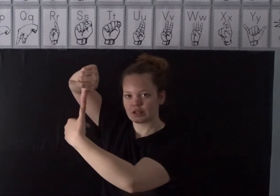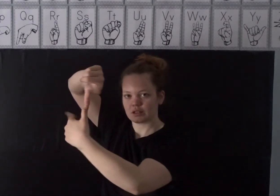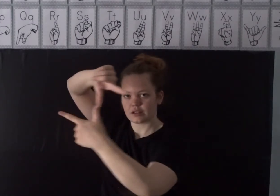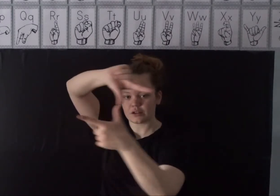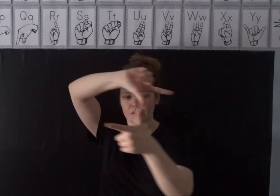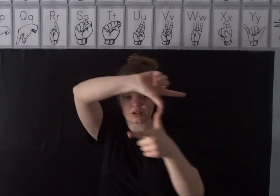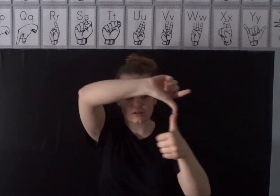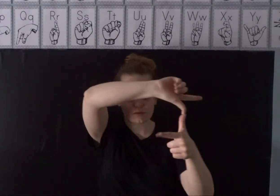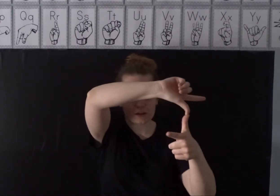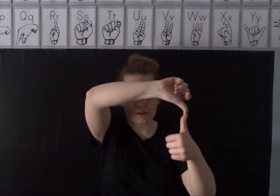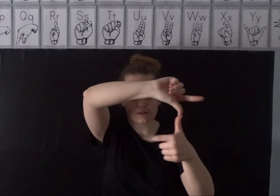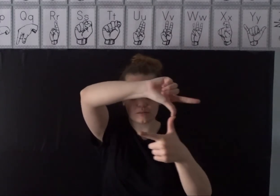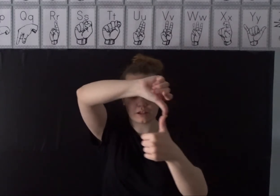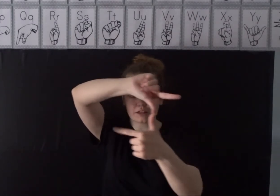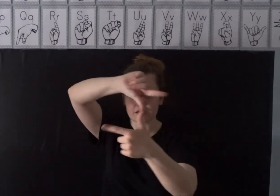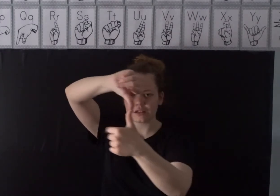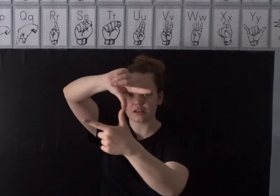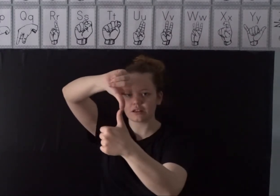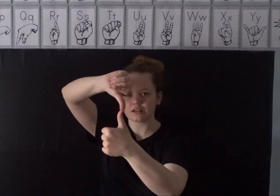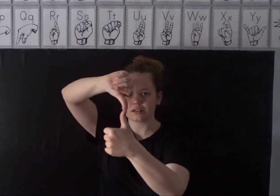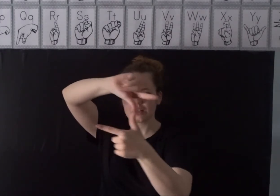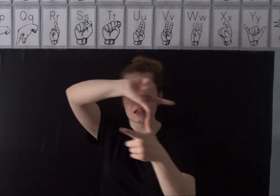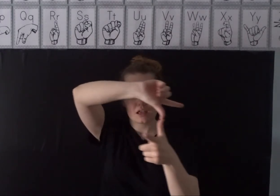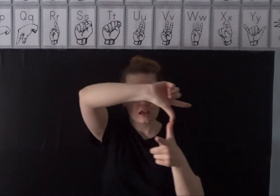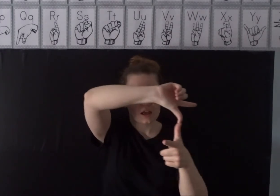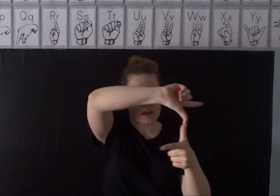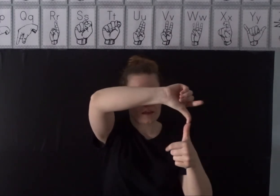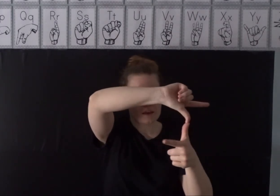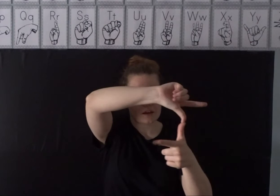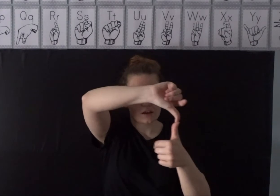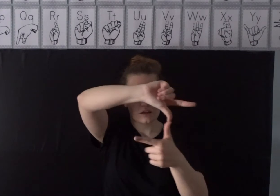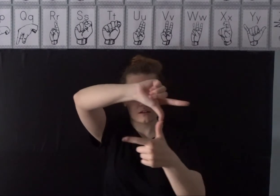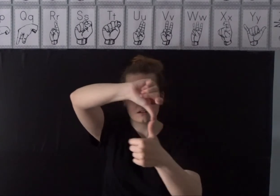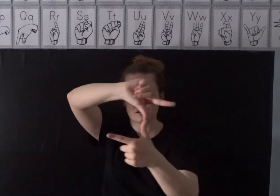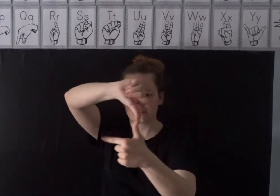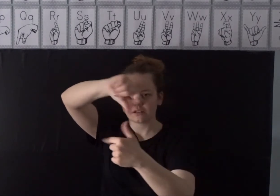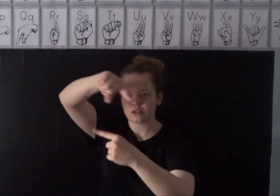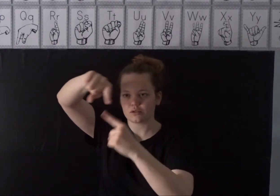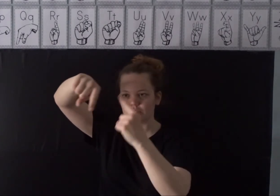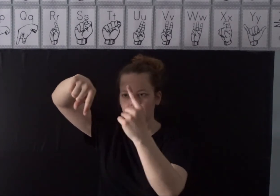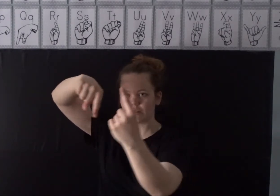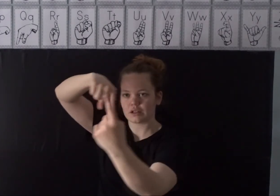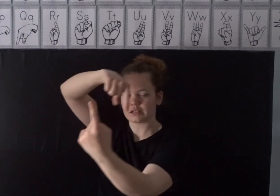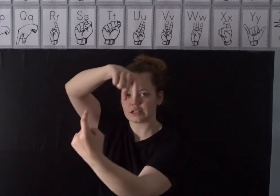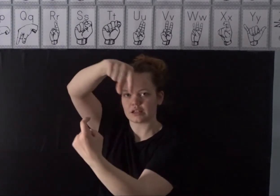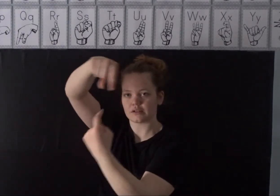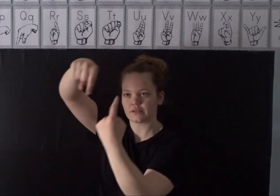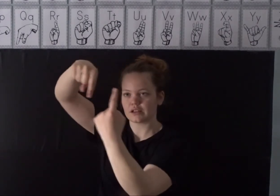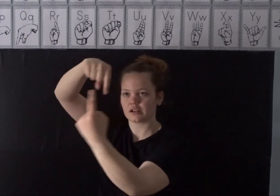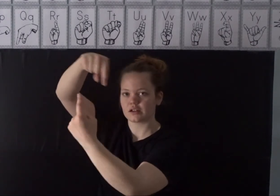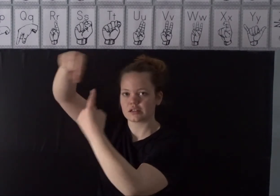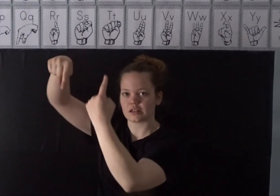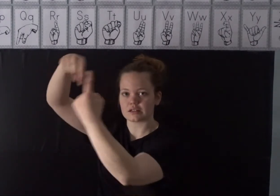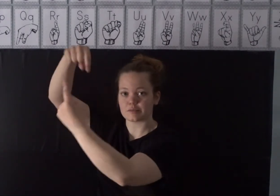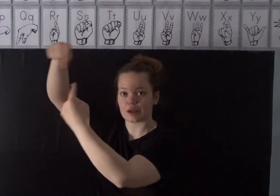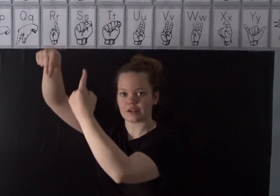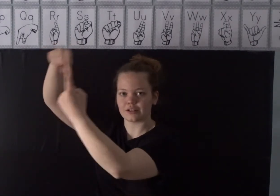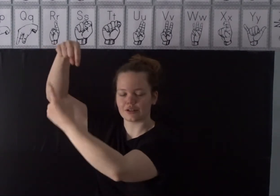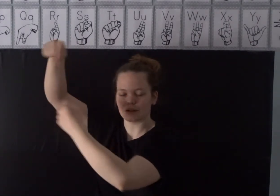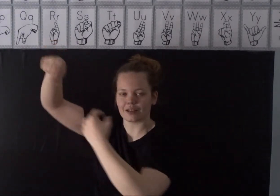You are going to wave them like this. And then you are going to take your fingers and spiral it away.